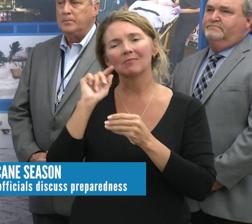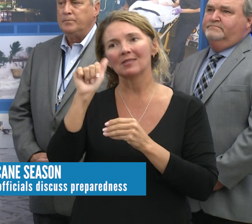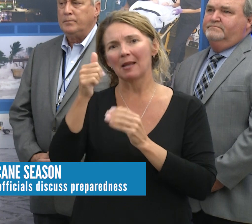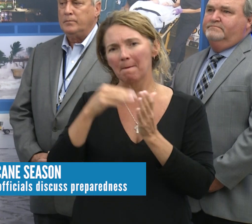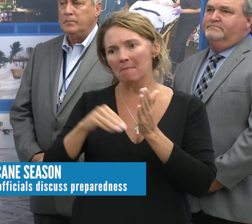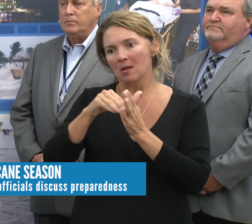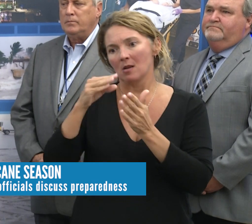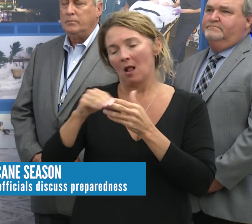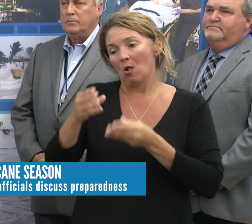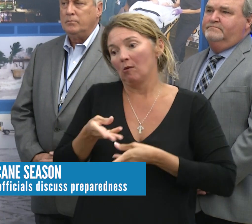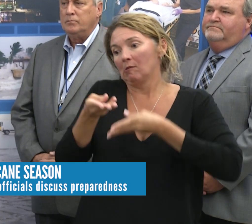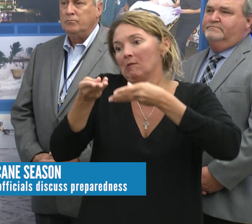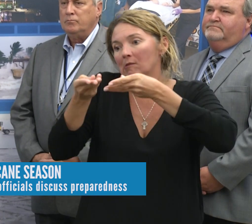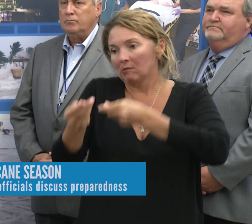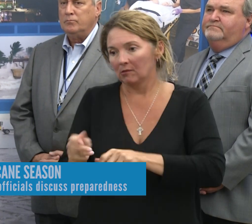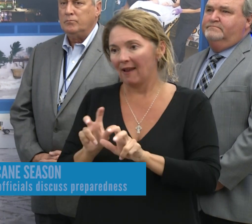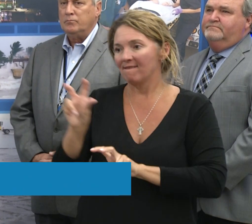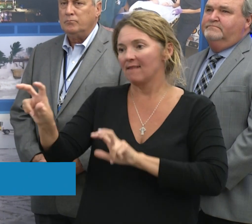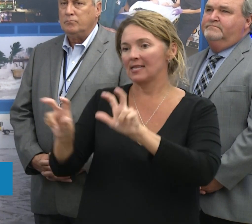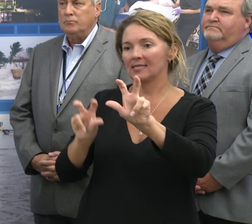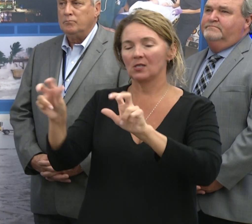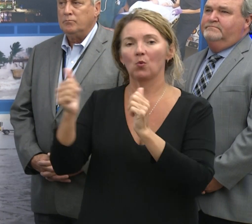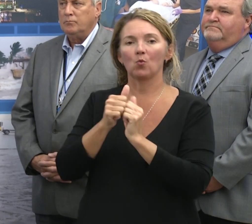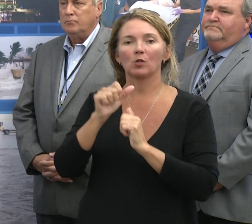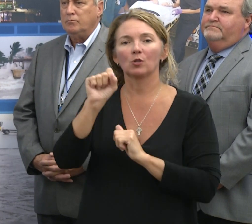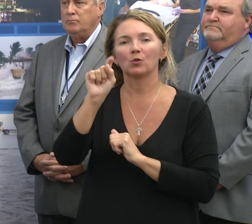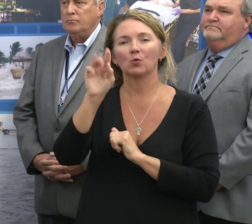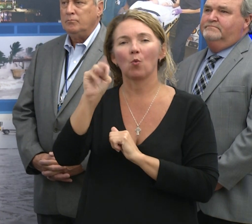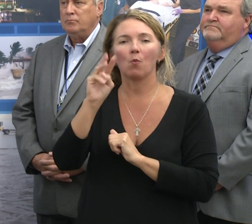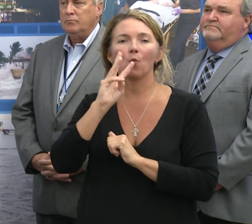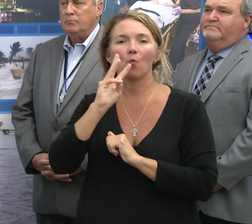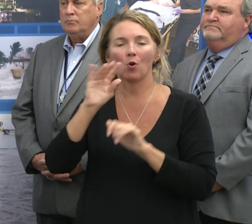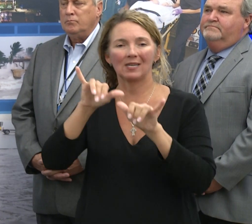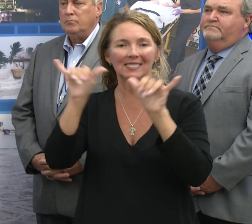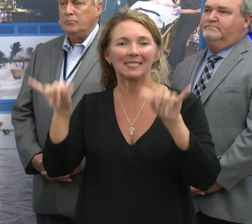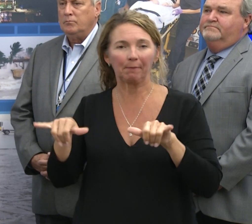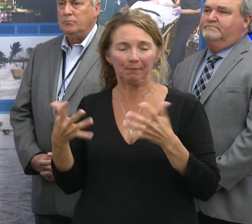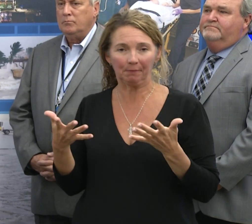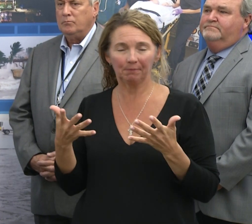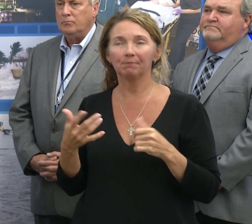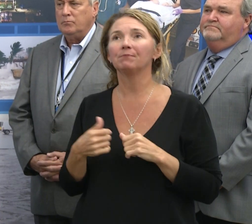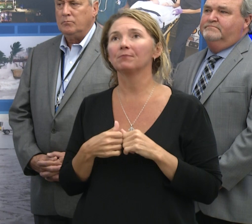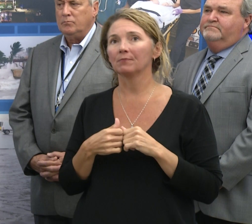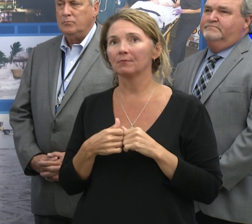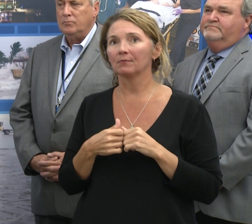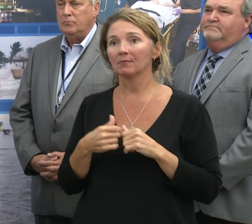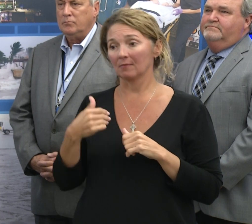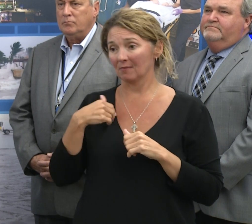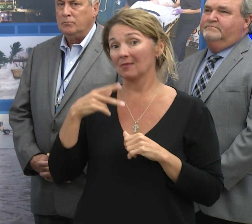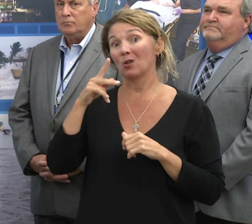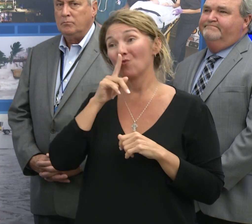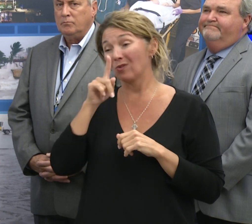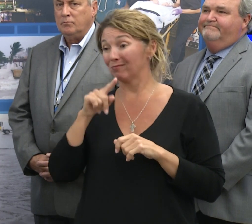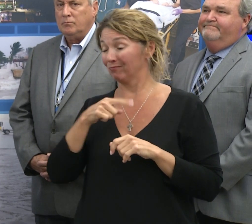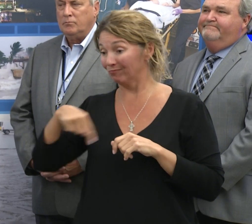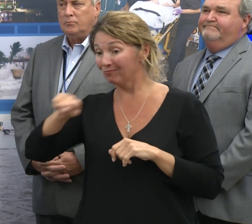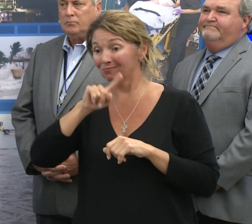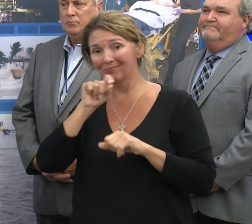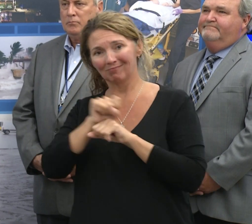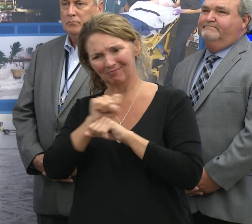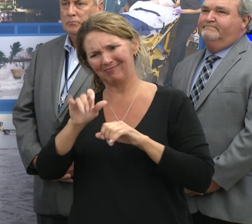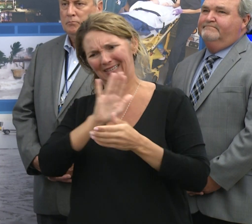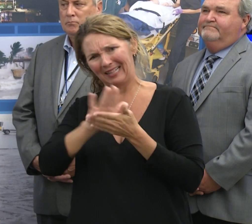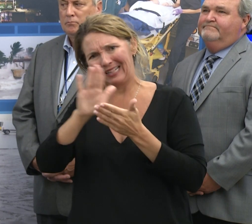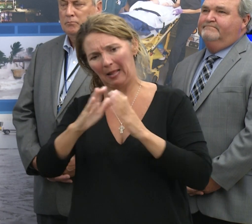millions of dollars that we have now invested into our stormwater system. We basically have roto-rooted the vast